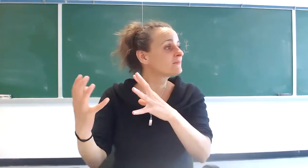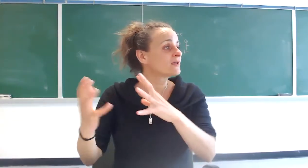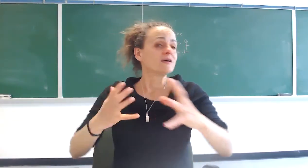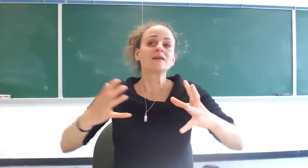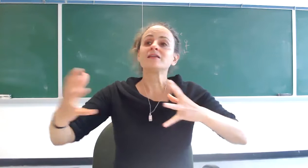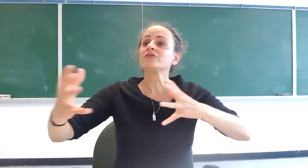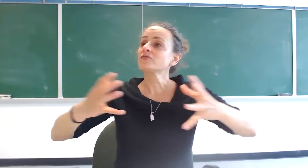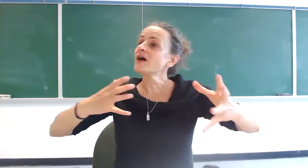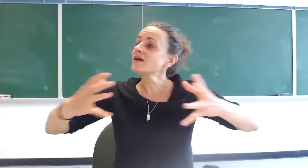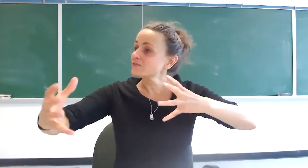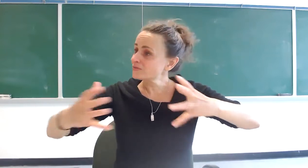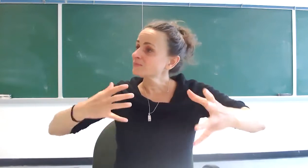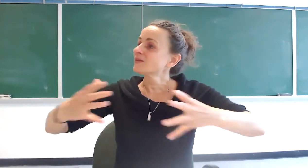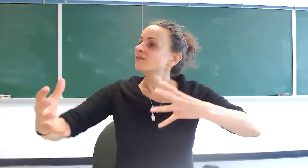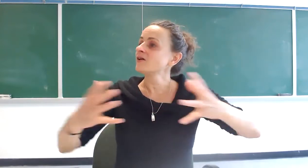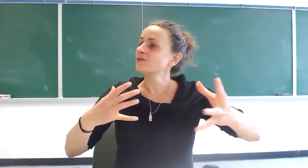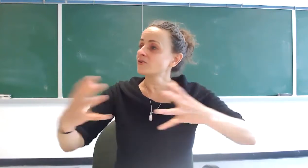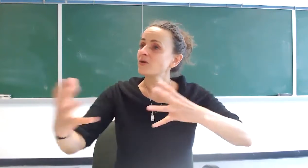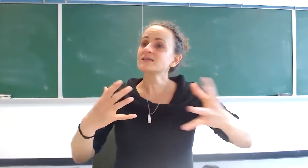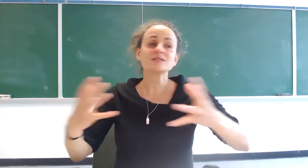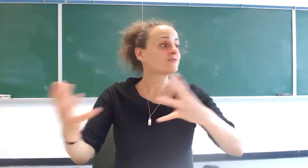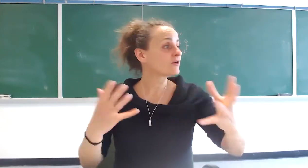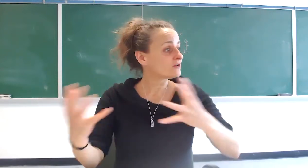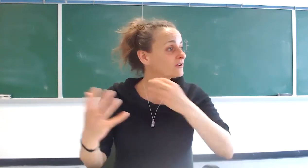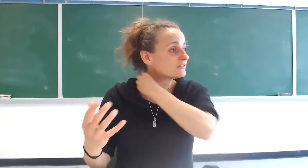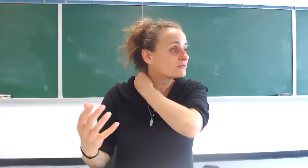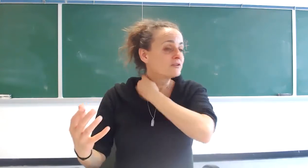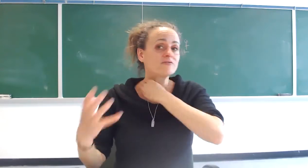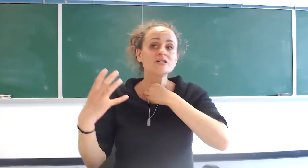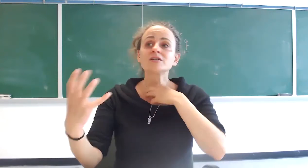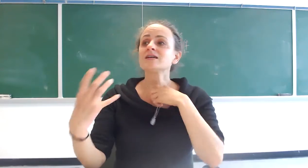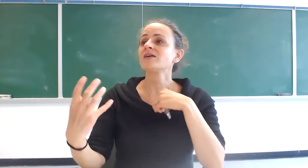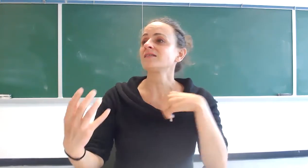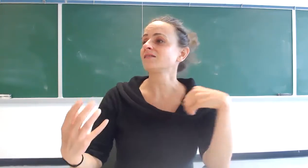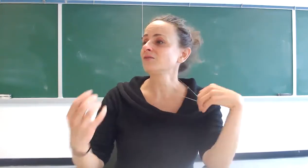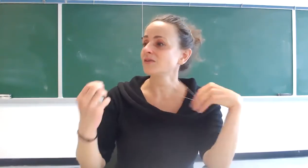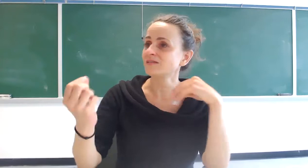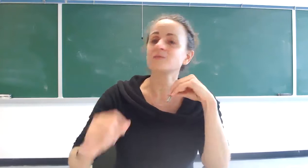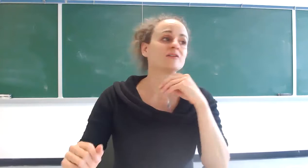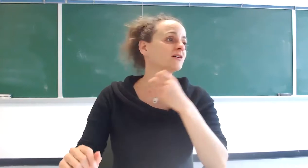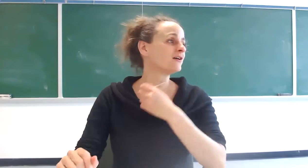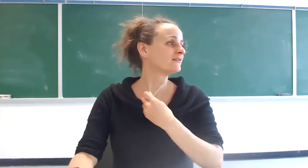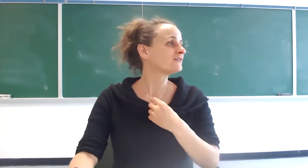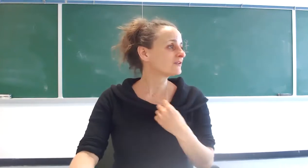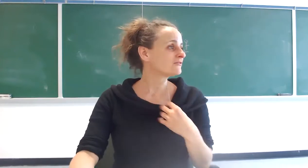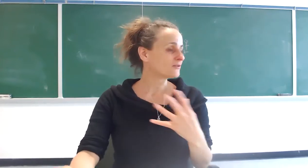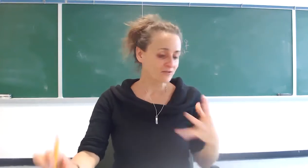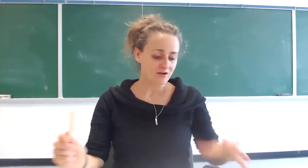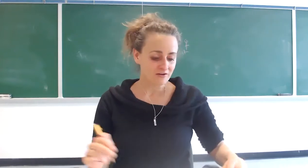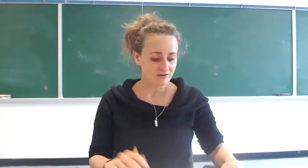can survive the the crisis of the holocaust right a vision like that you can still believe in god even if there is a holocaust